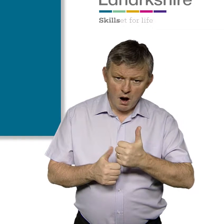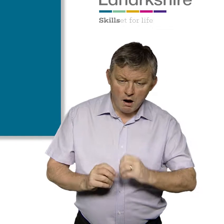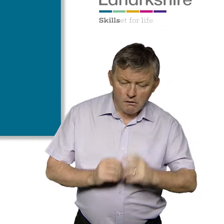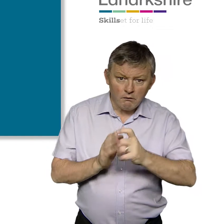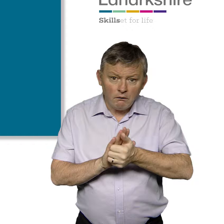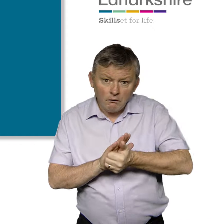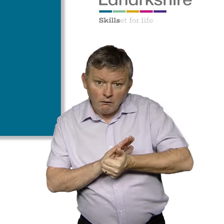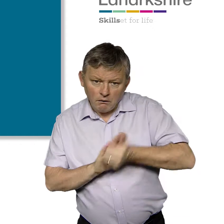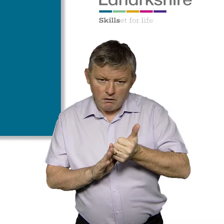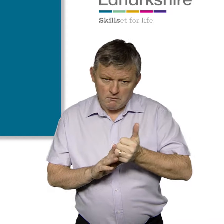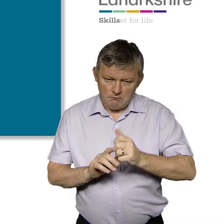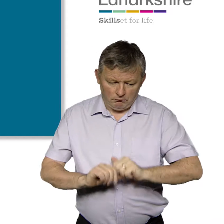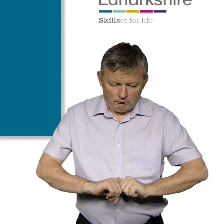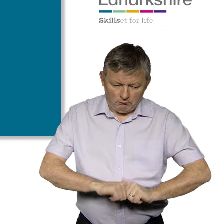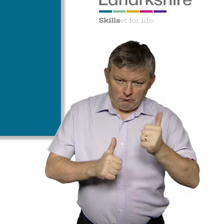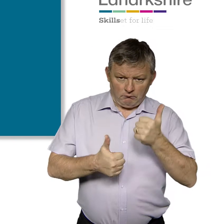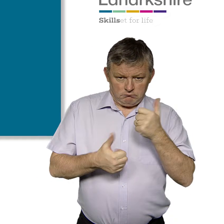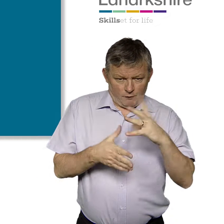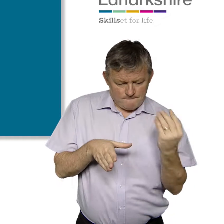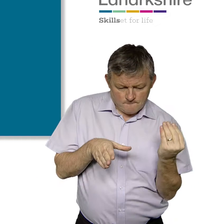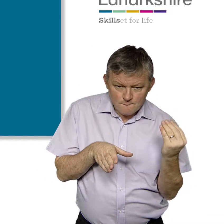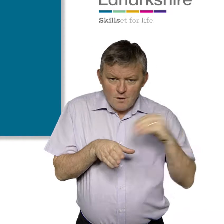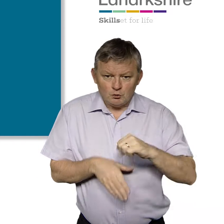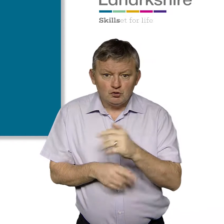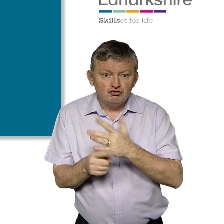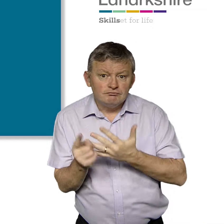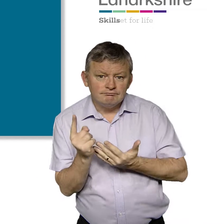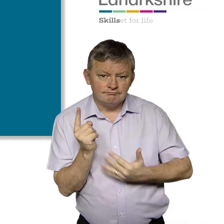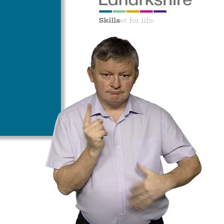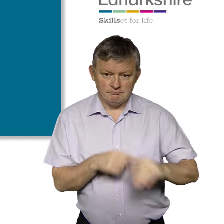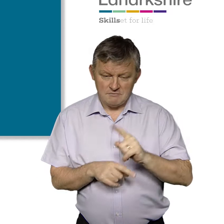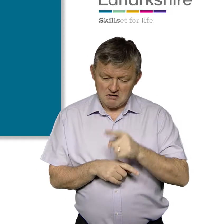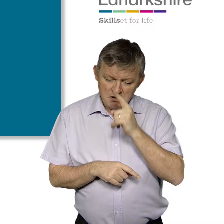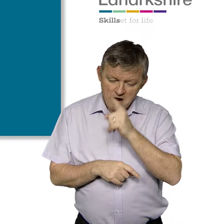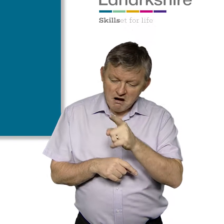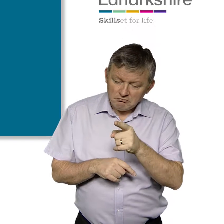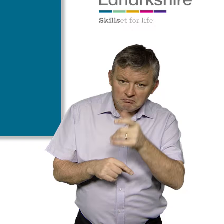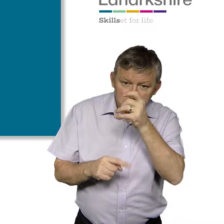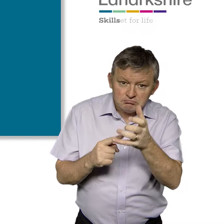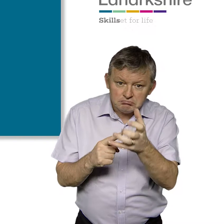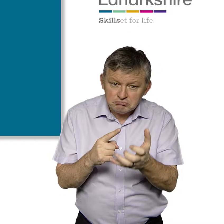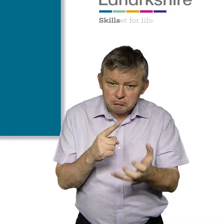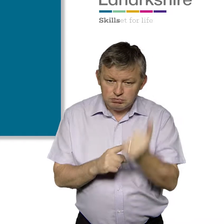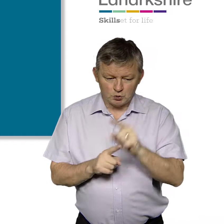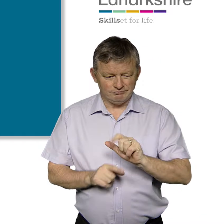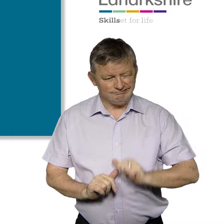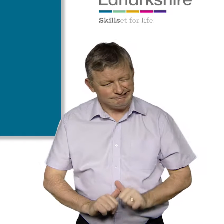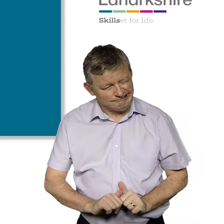BSL users will be supported to develop the skills they need to become valued members of the Scottish workforce so that they can fulfil